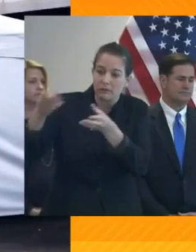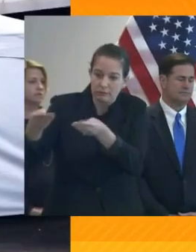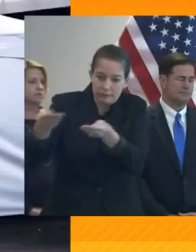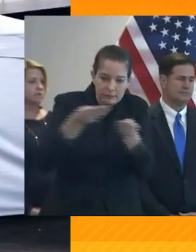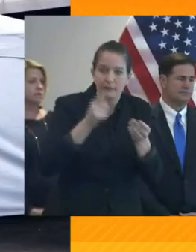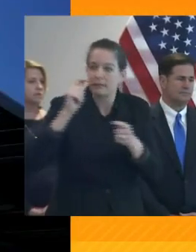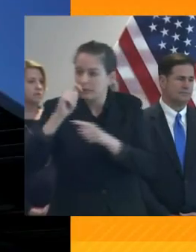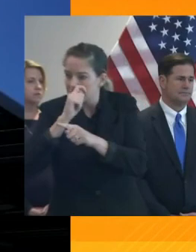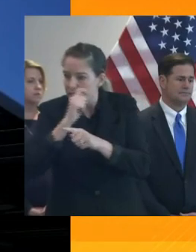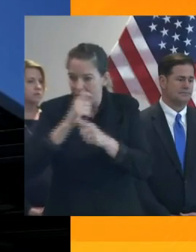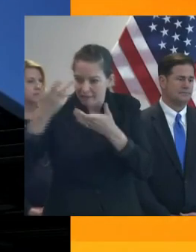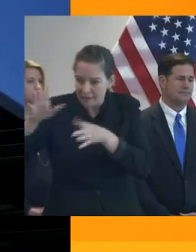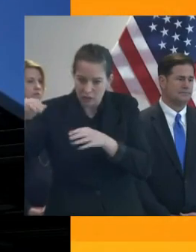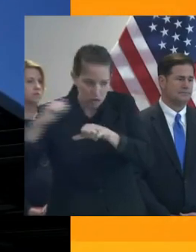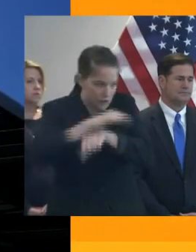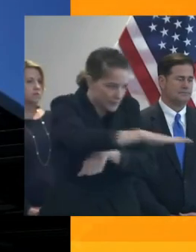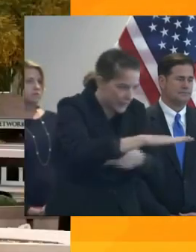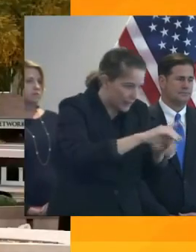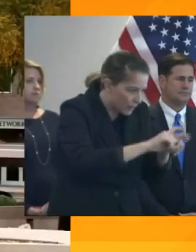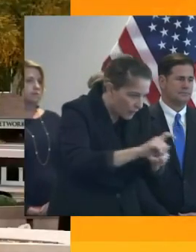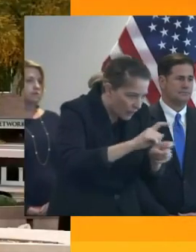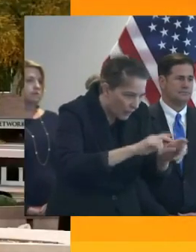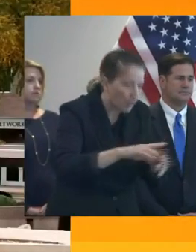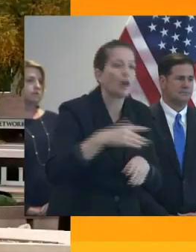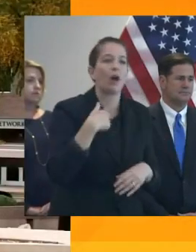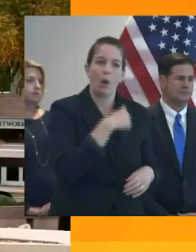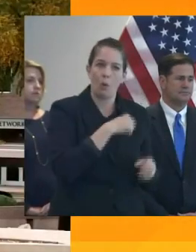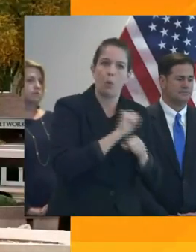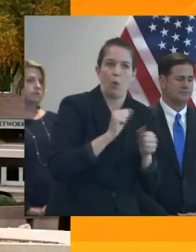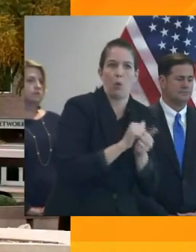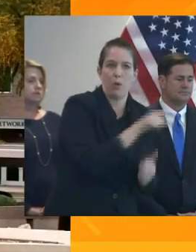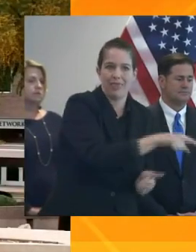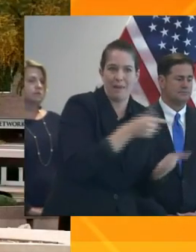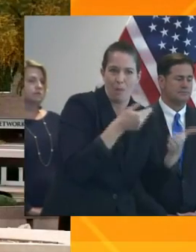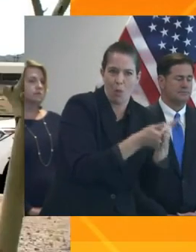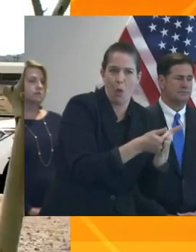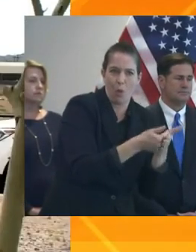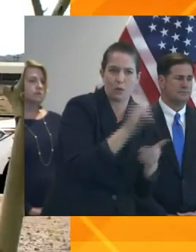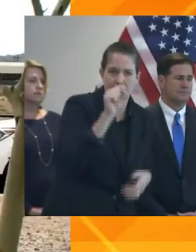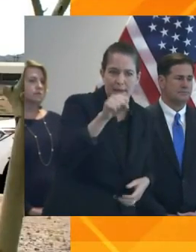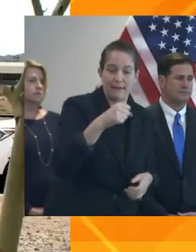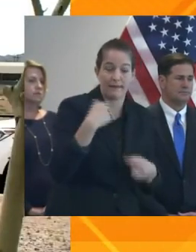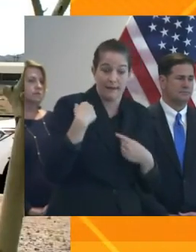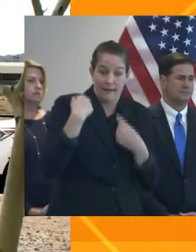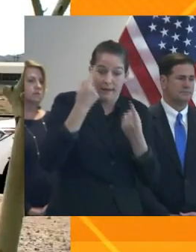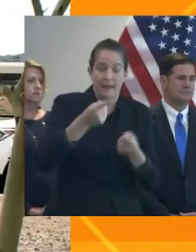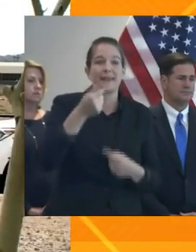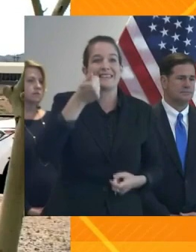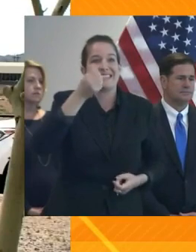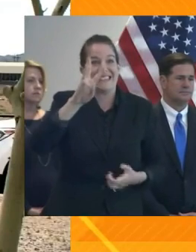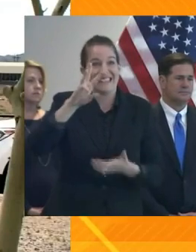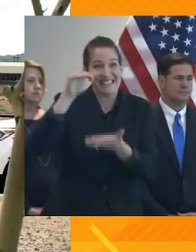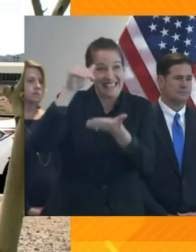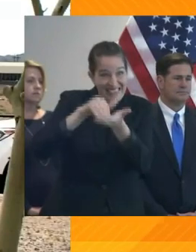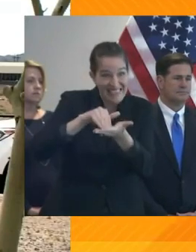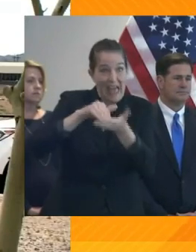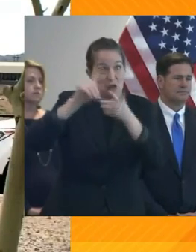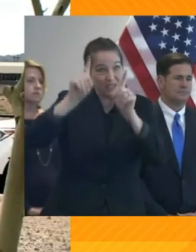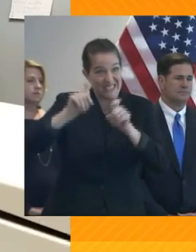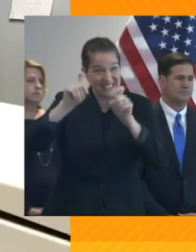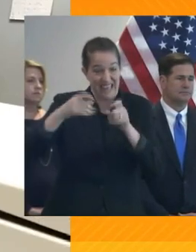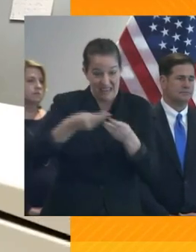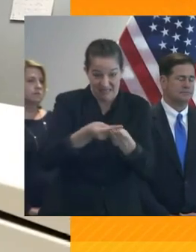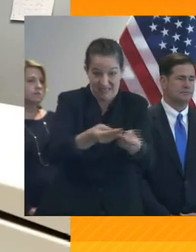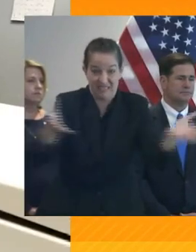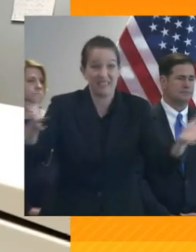been ramping up. To date, 16,759 tests have been administered. That's an increase of about